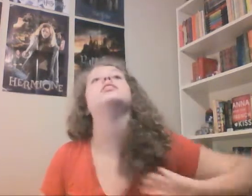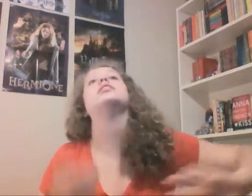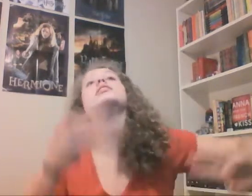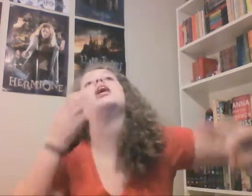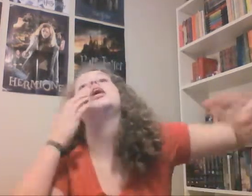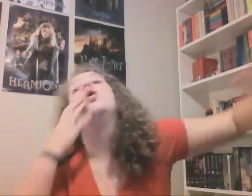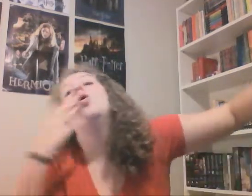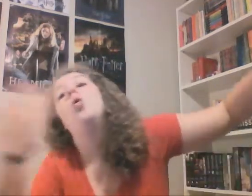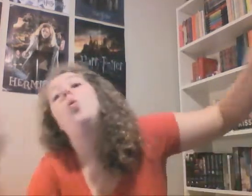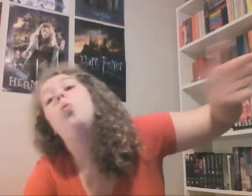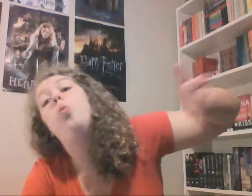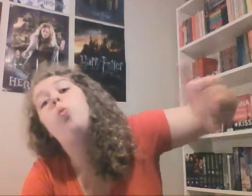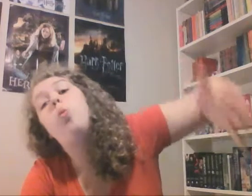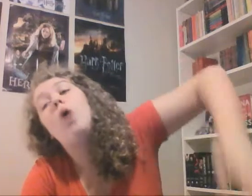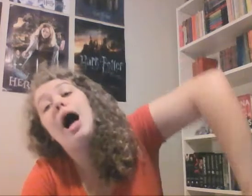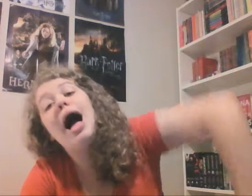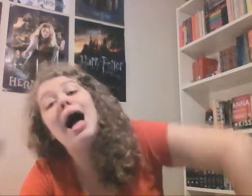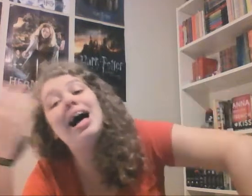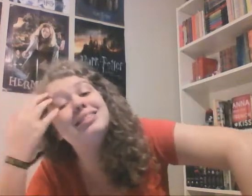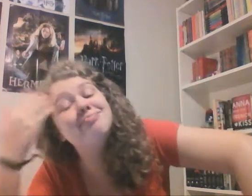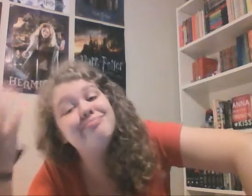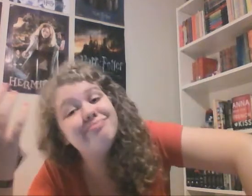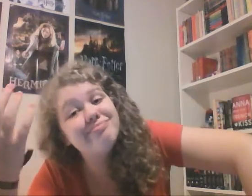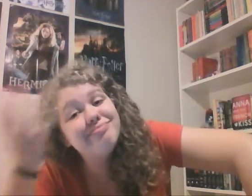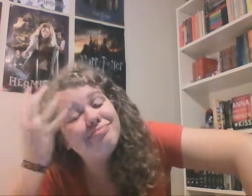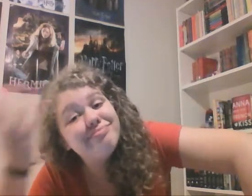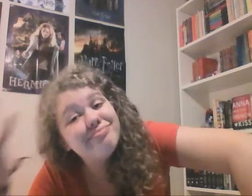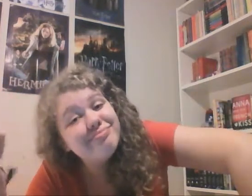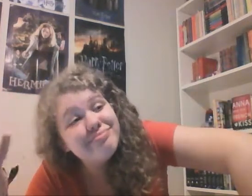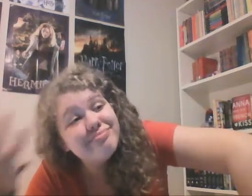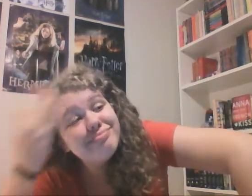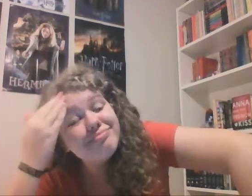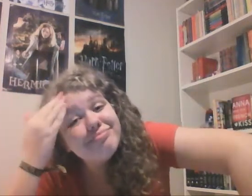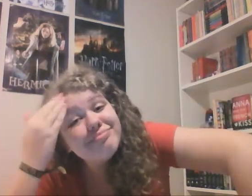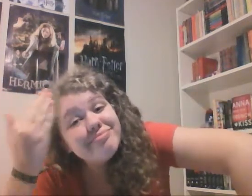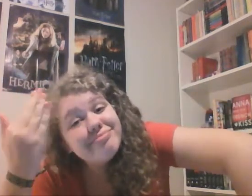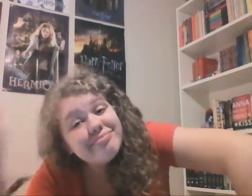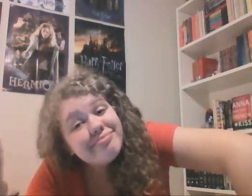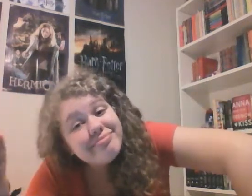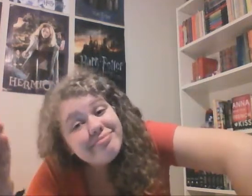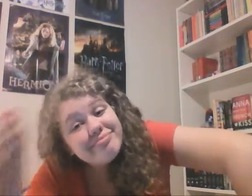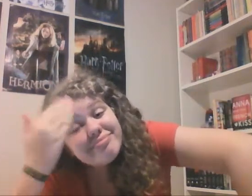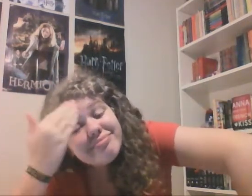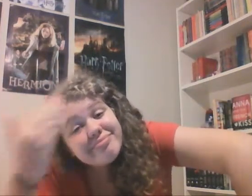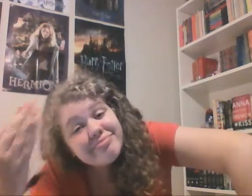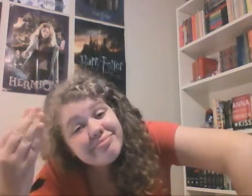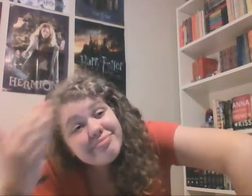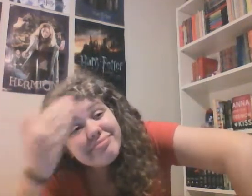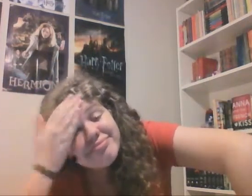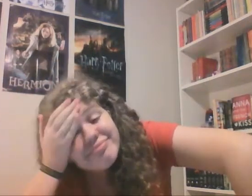and it's like what okay